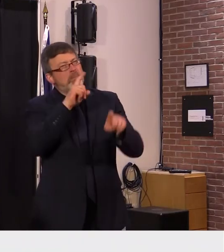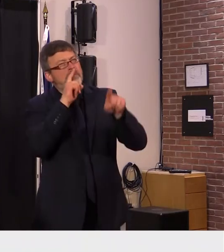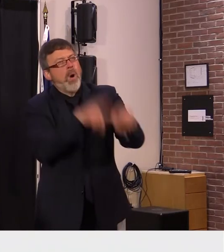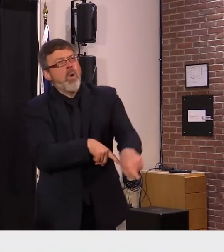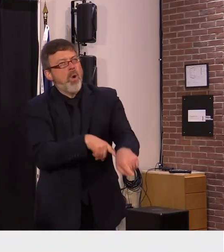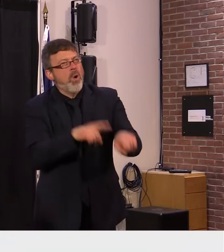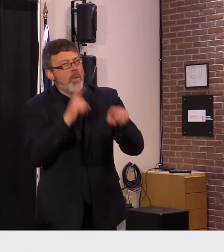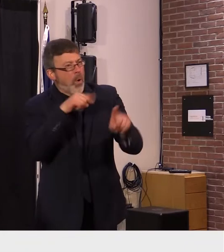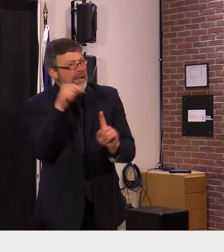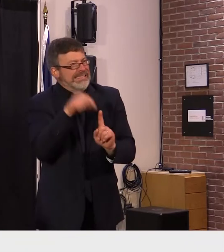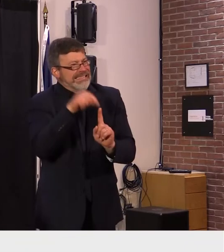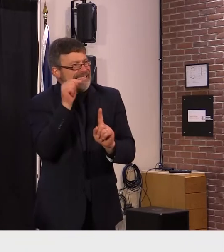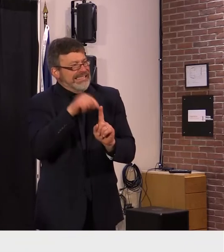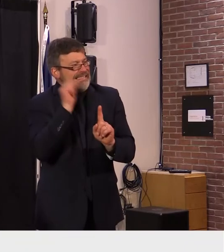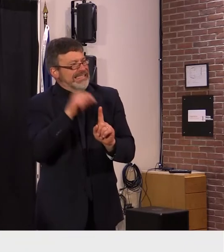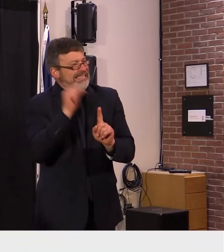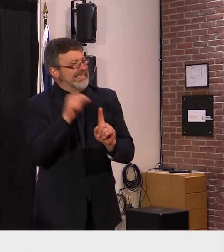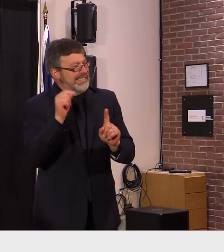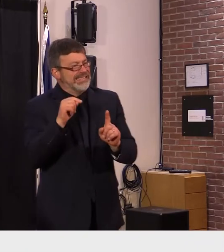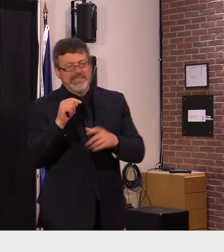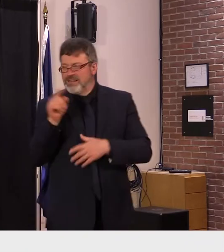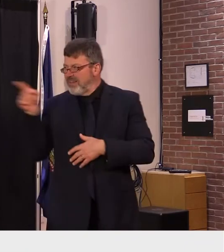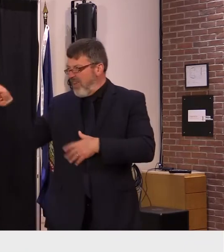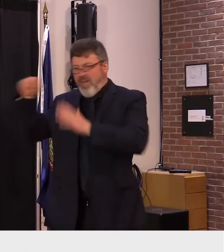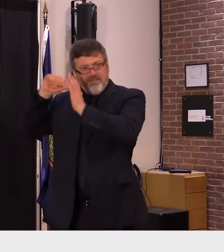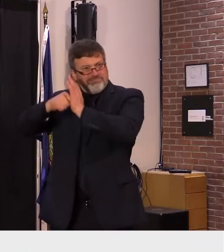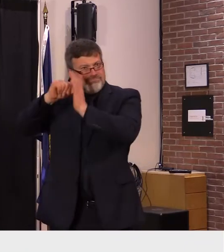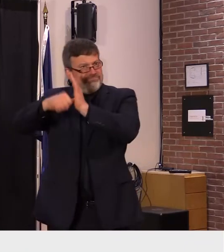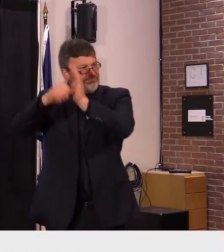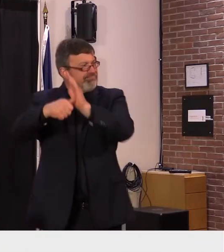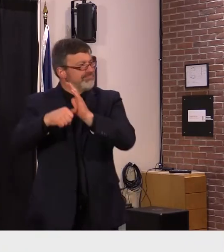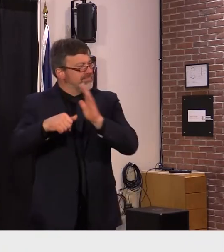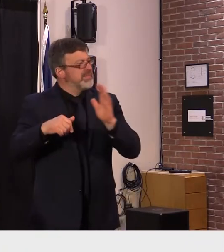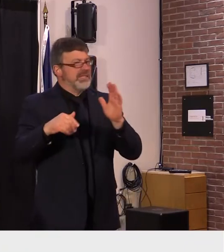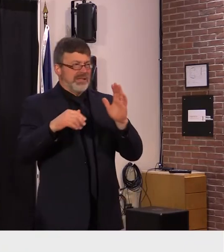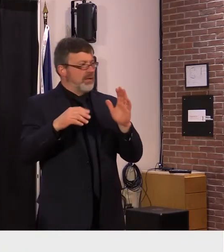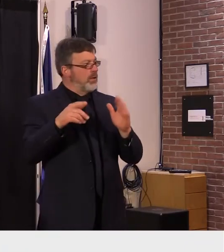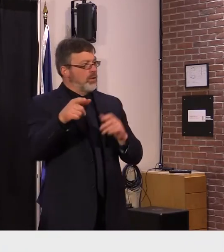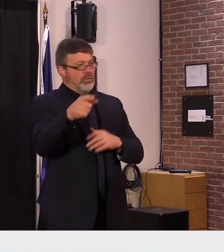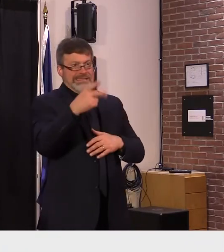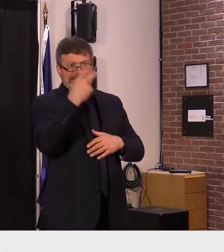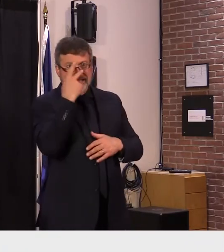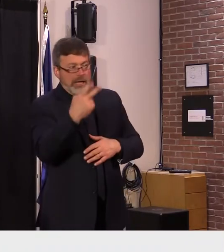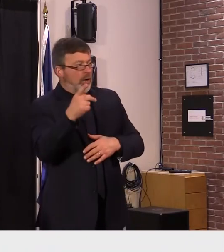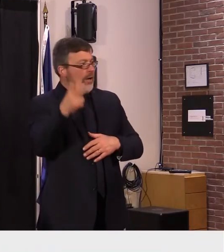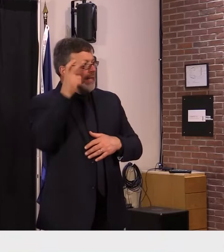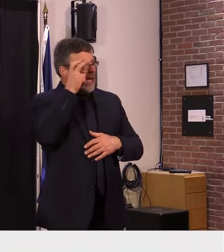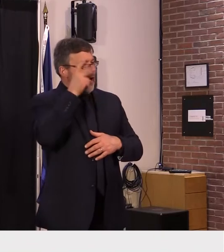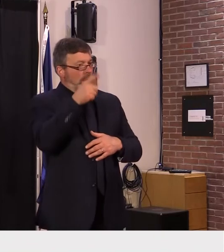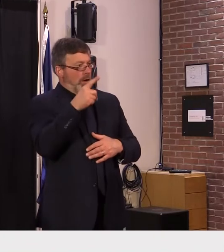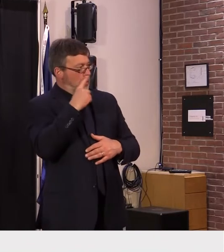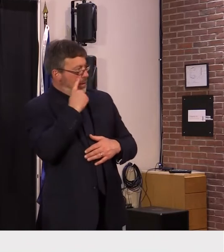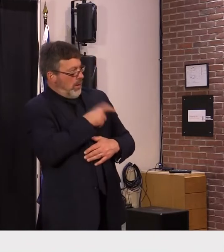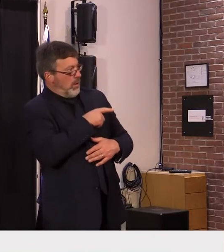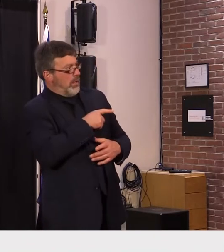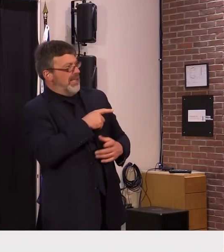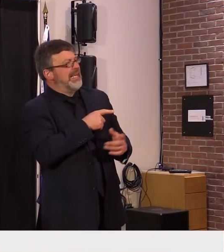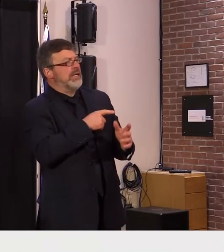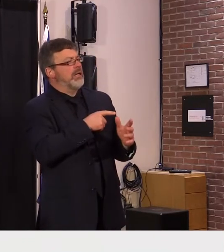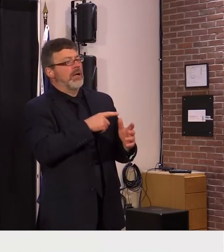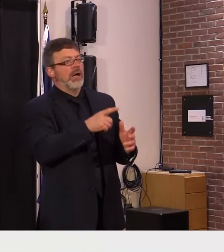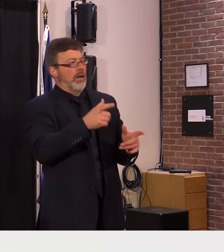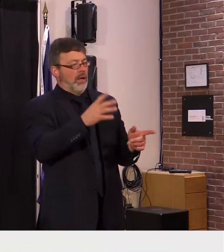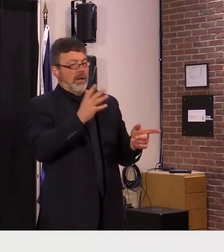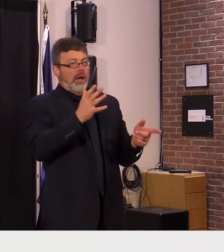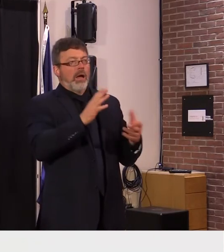where we end up uncovering uh a witness or someone who says you know i saw something it didn't look right i didn't want